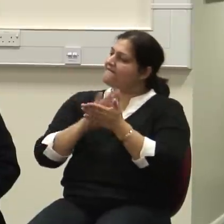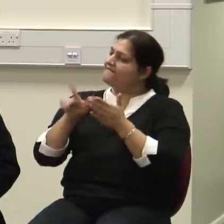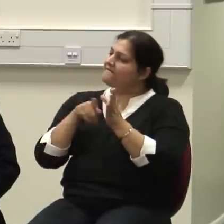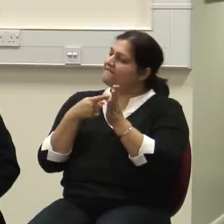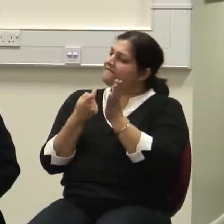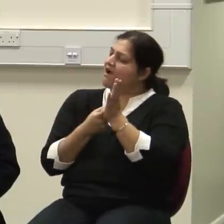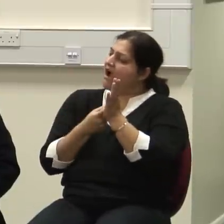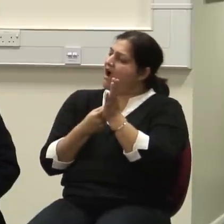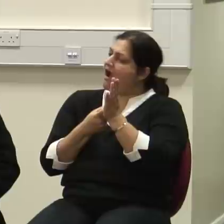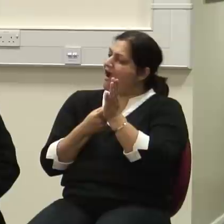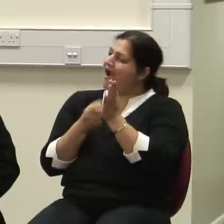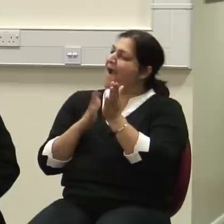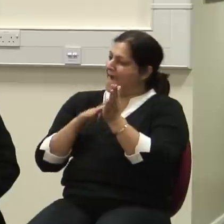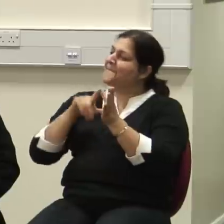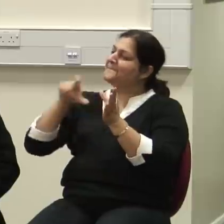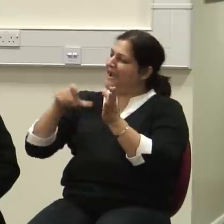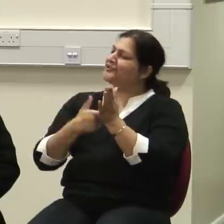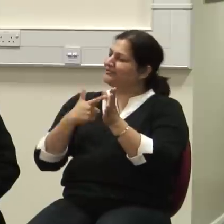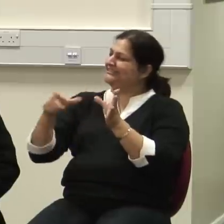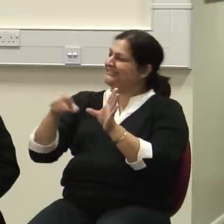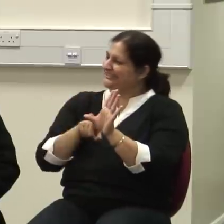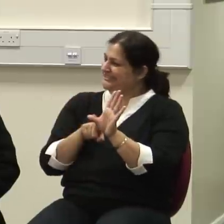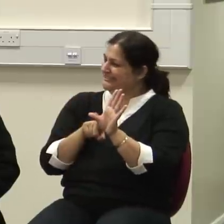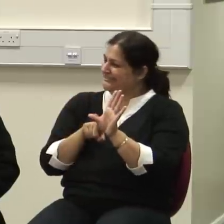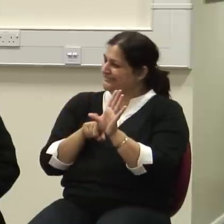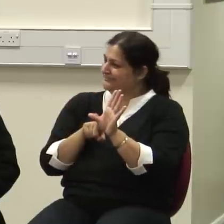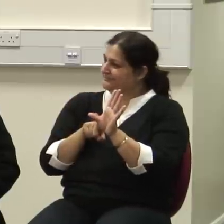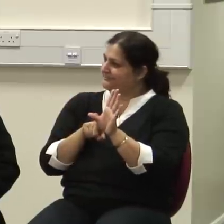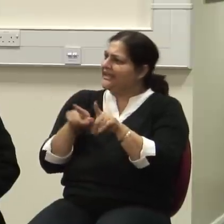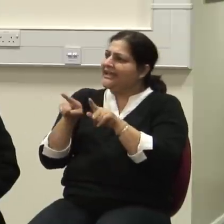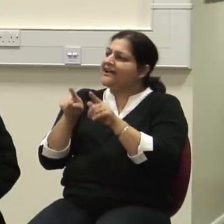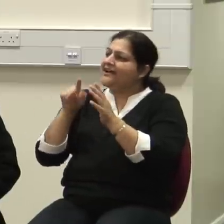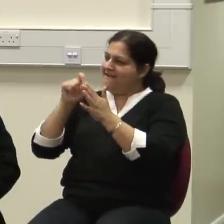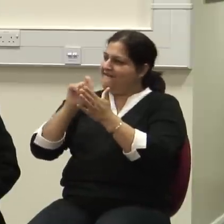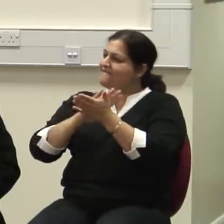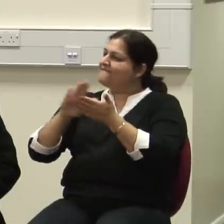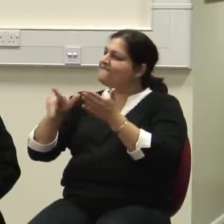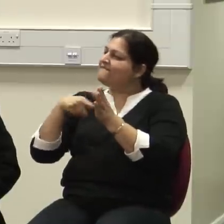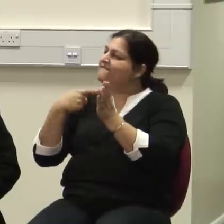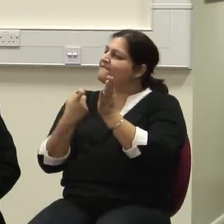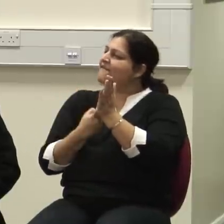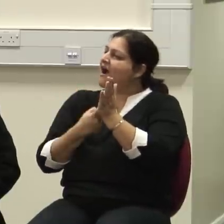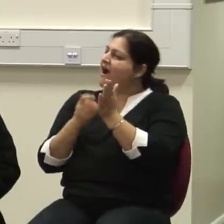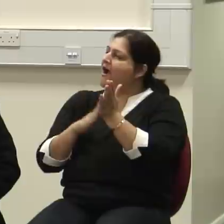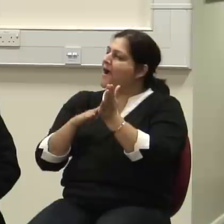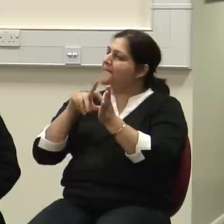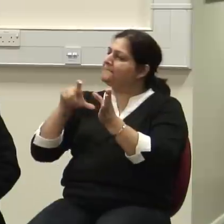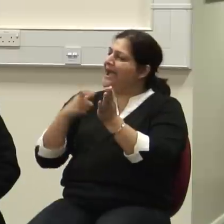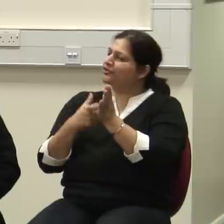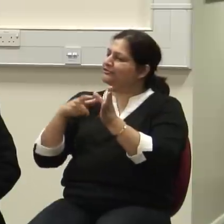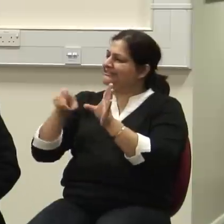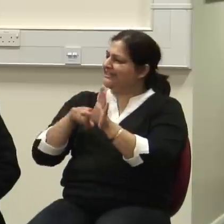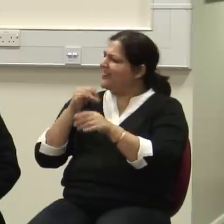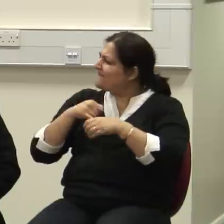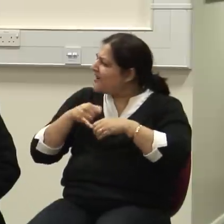In a state which is the same as a theocracy, except instead of a church and state